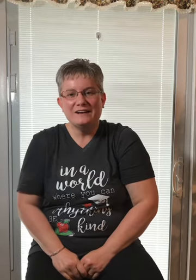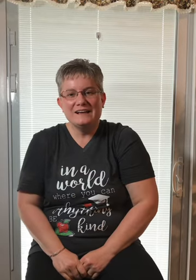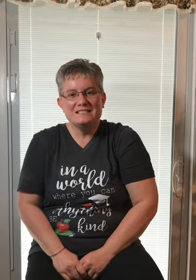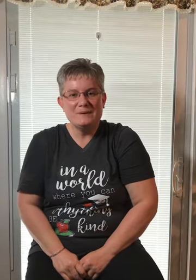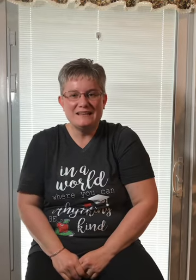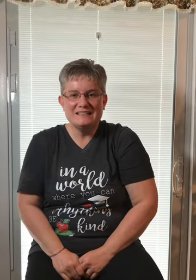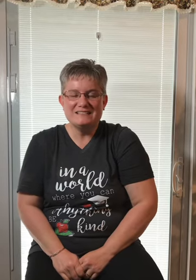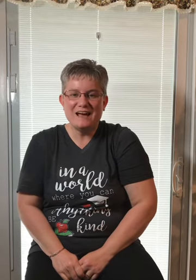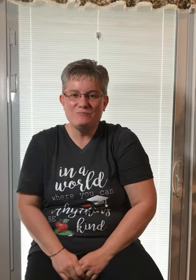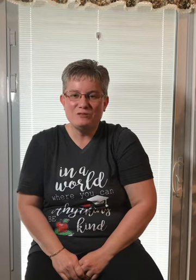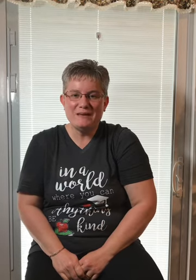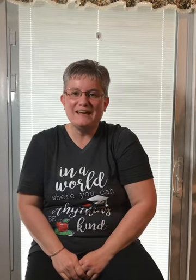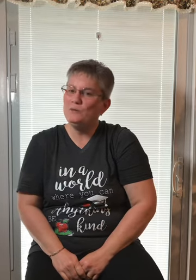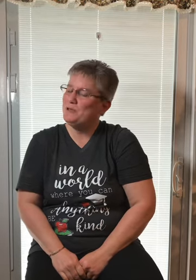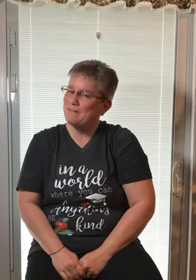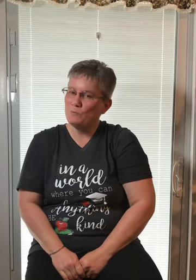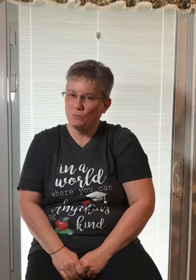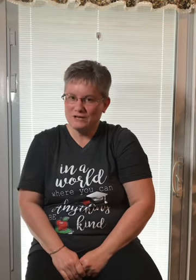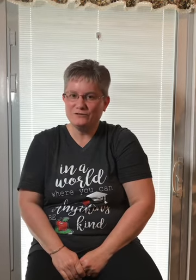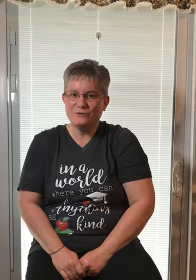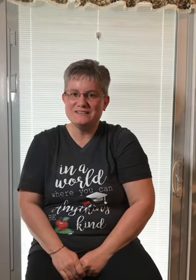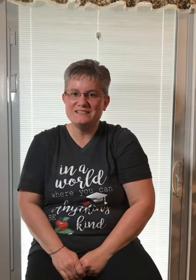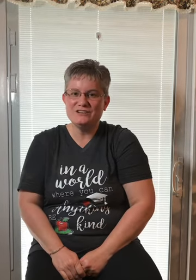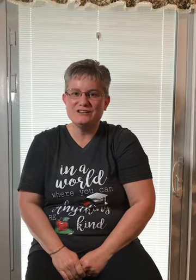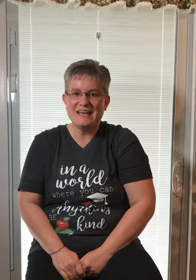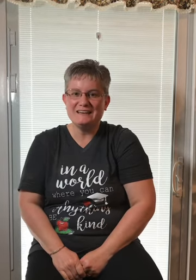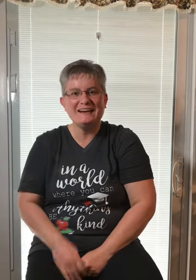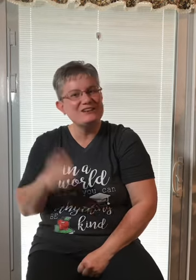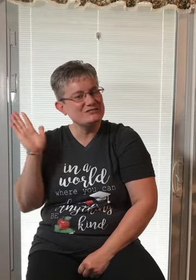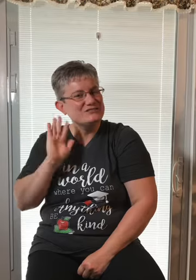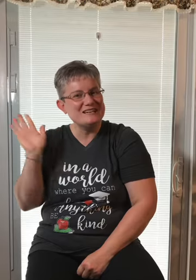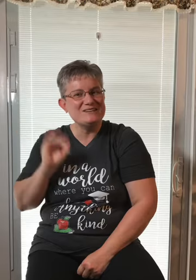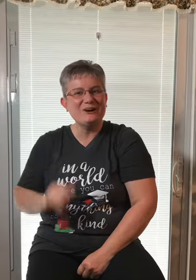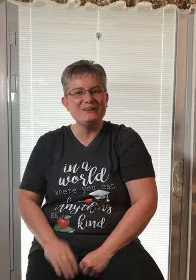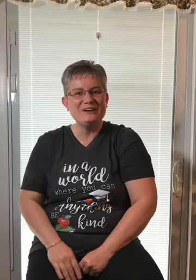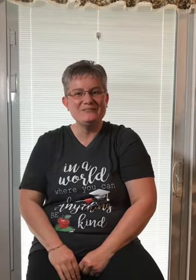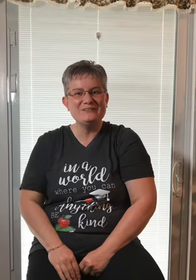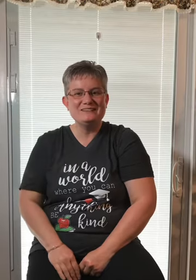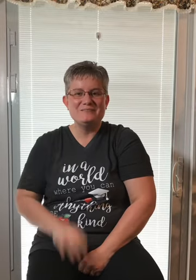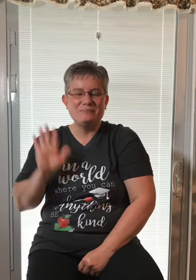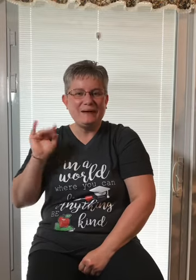spending this time with me. I hope you have a wonderful rest of your day and I'll see you tomorrow. Bye bye.